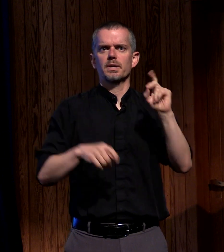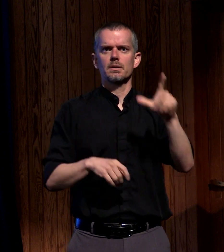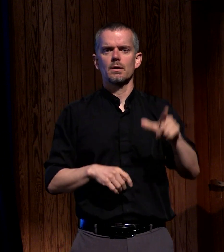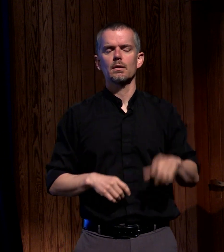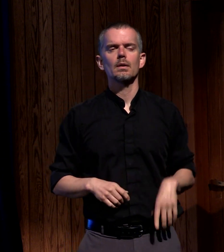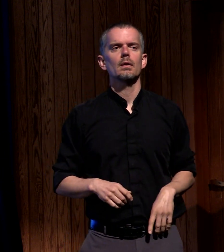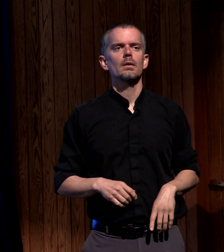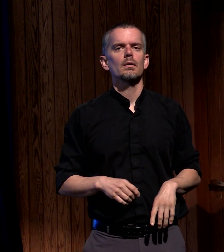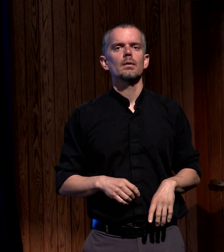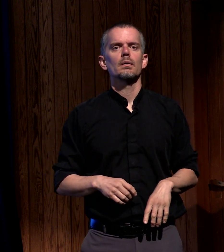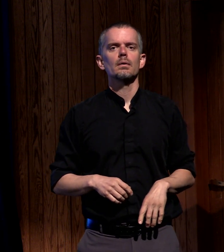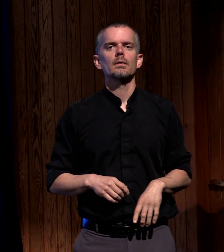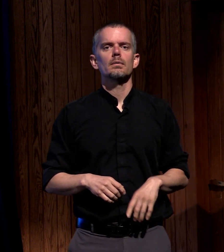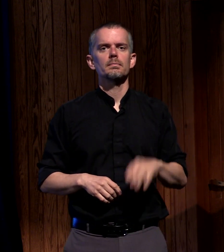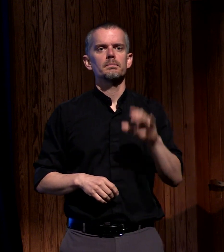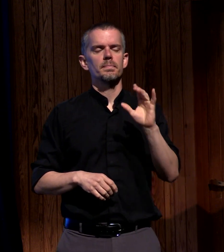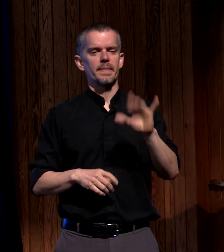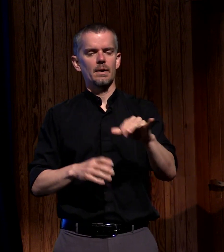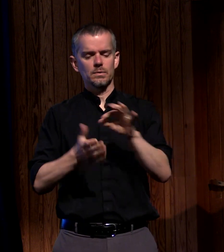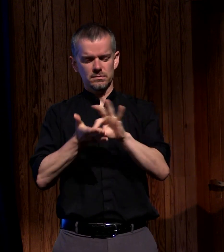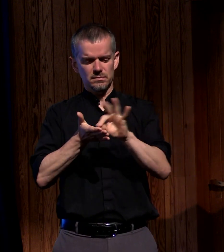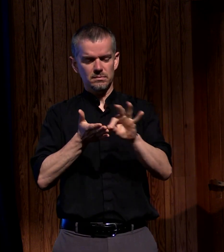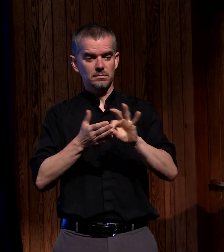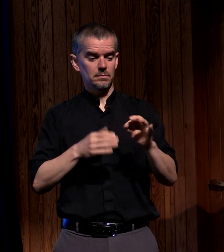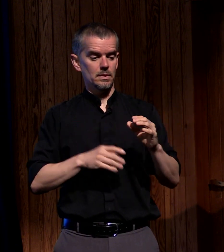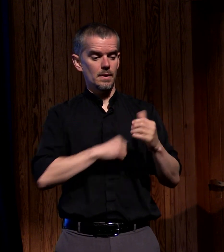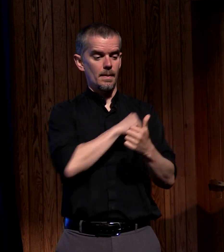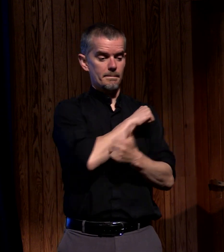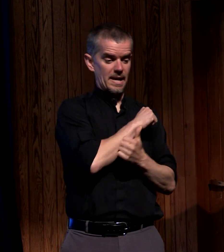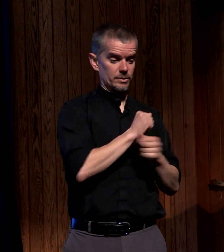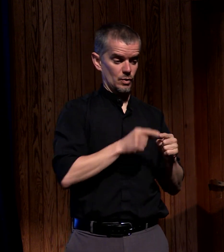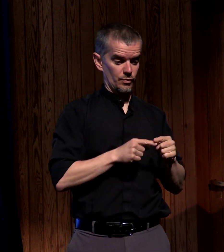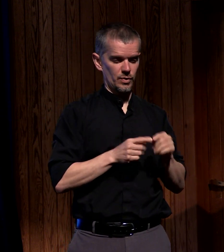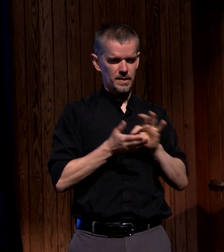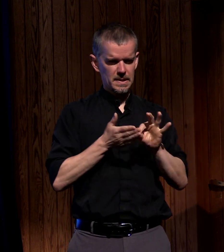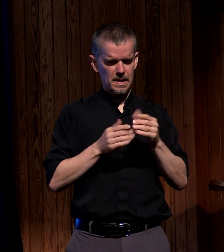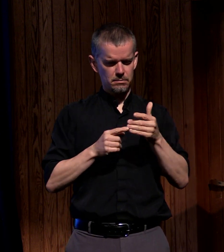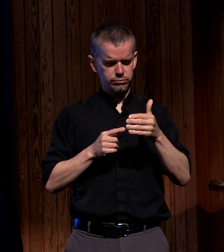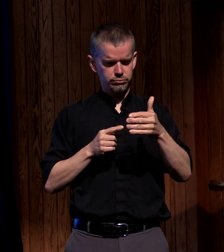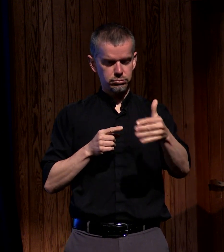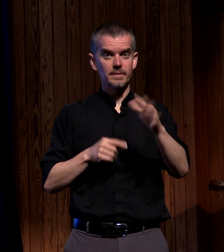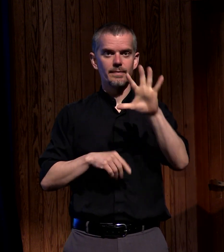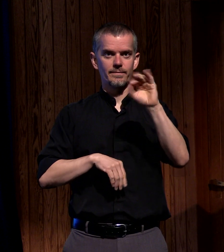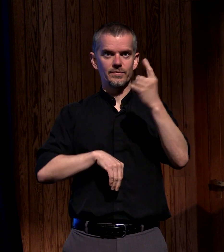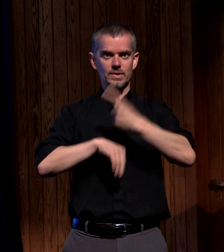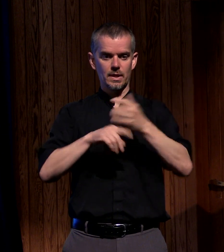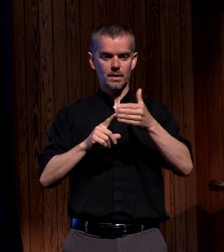and a tie back at 50 days after the Passover celebration Pentecost means 50